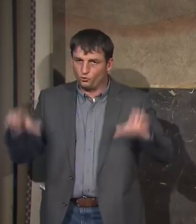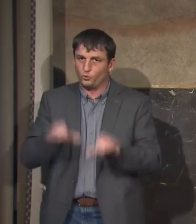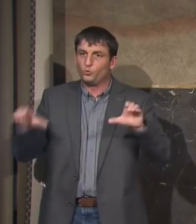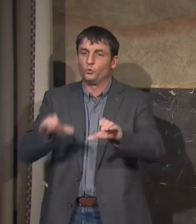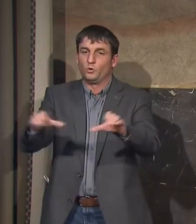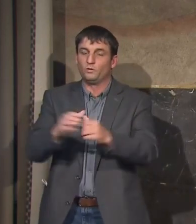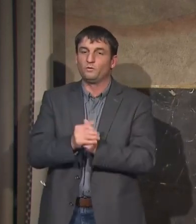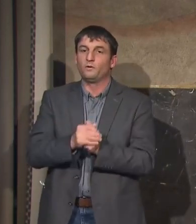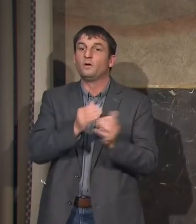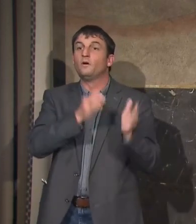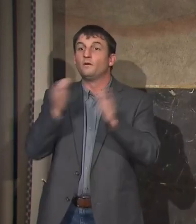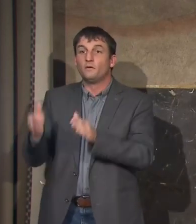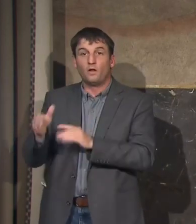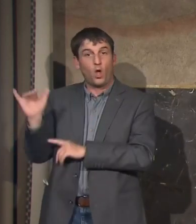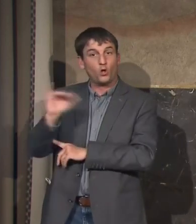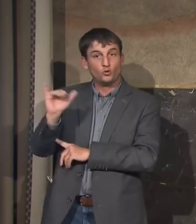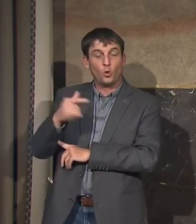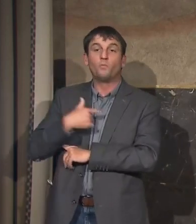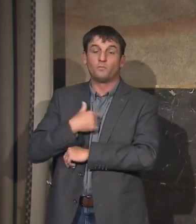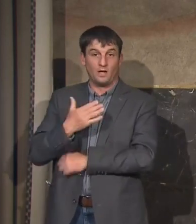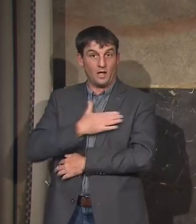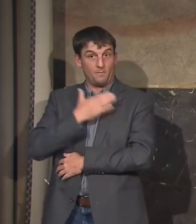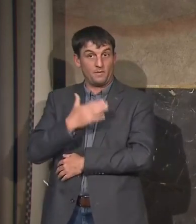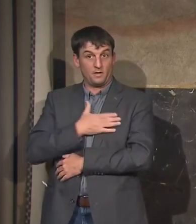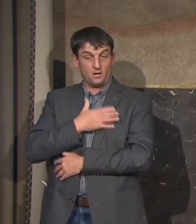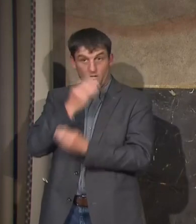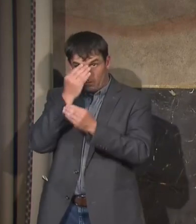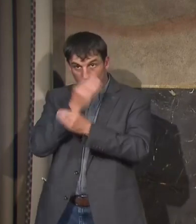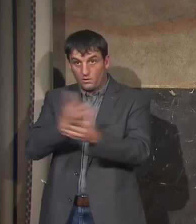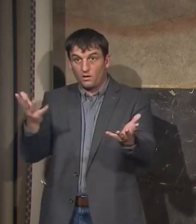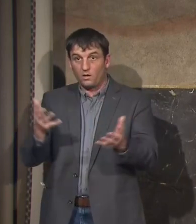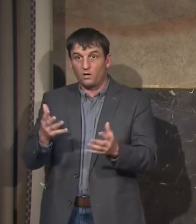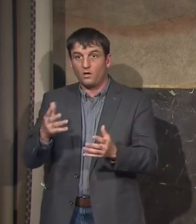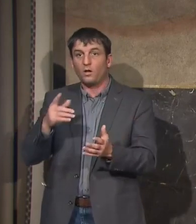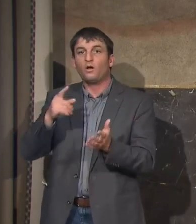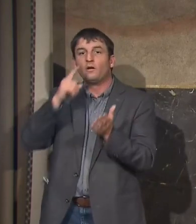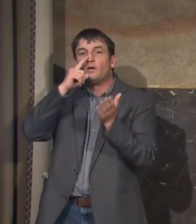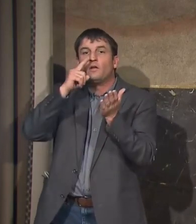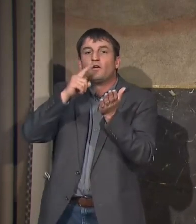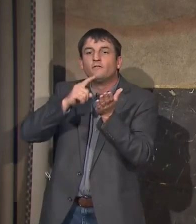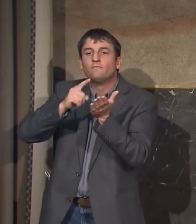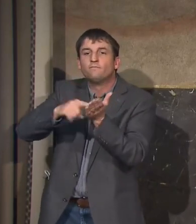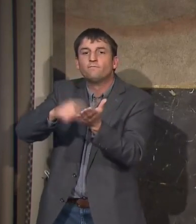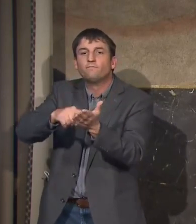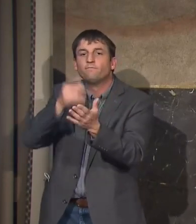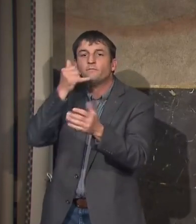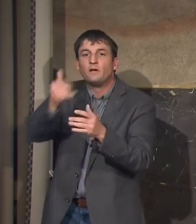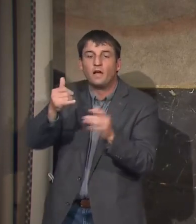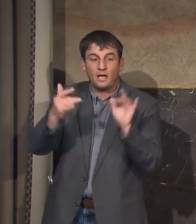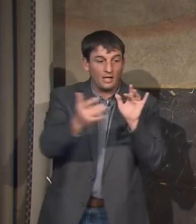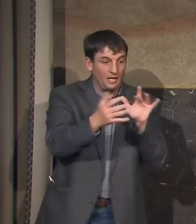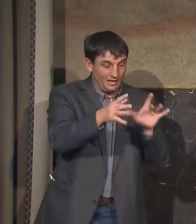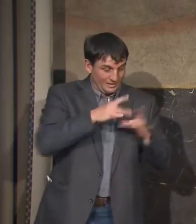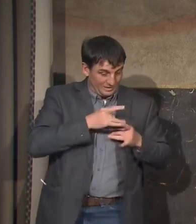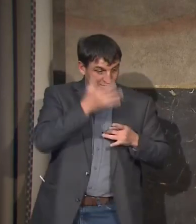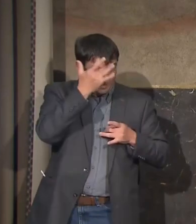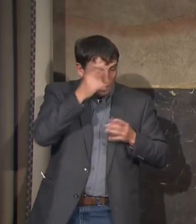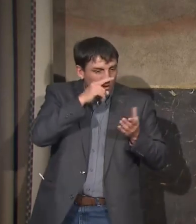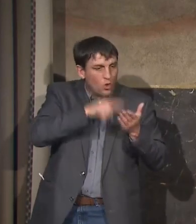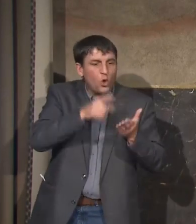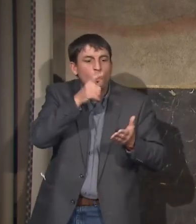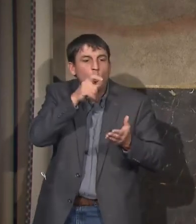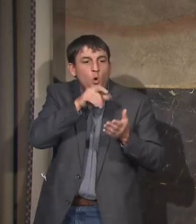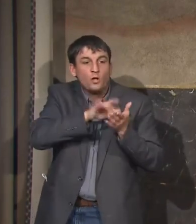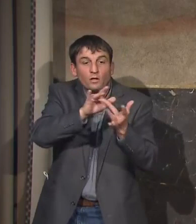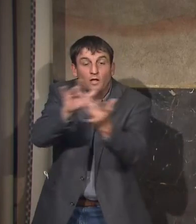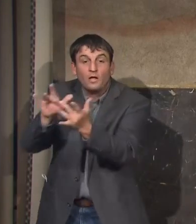happy to report that 298 contact tracers have completed their training this week. By